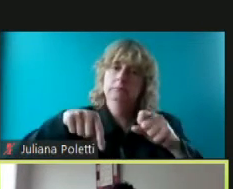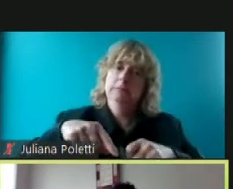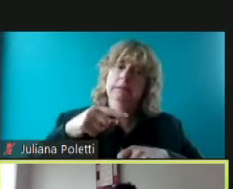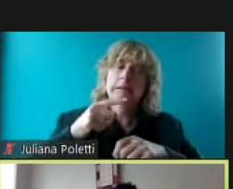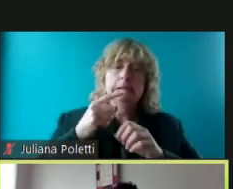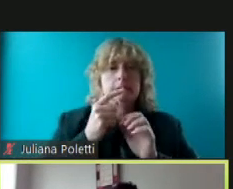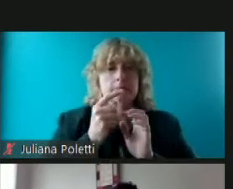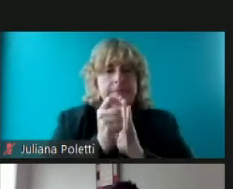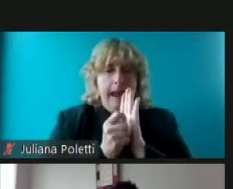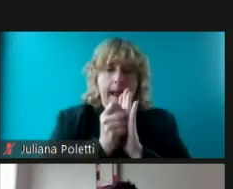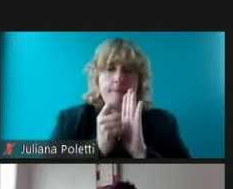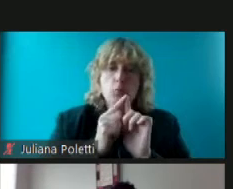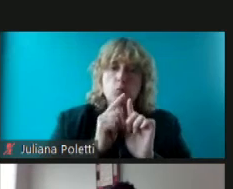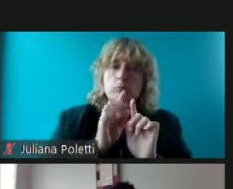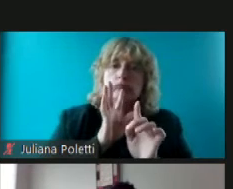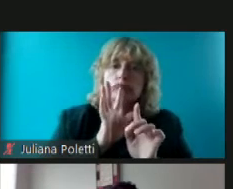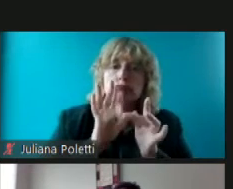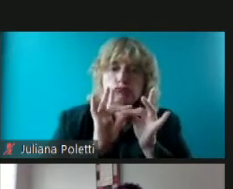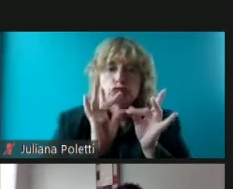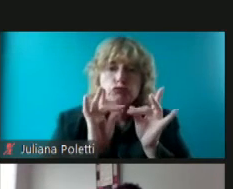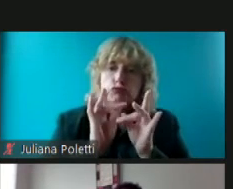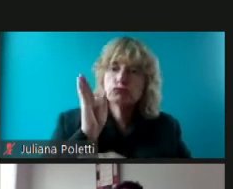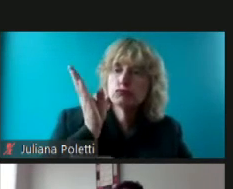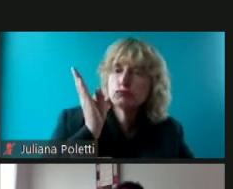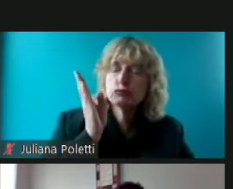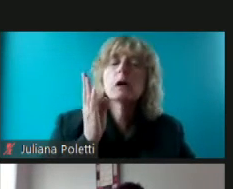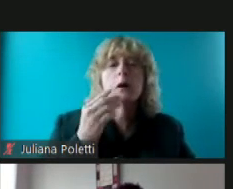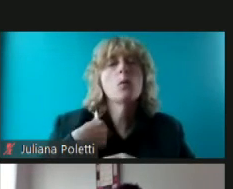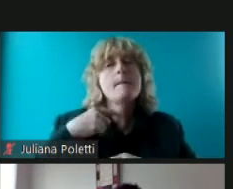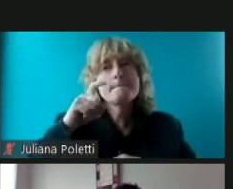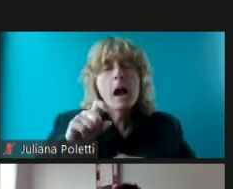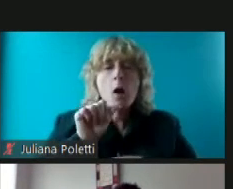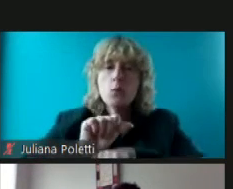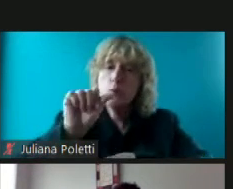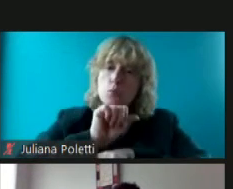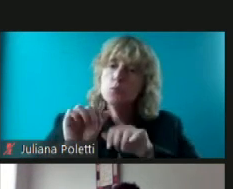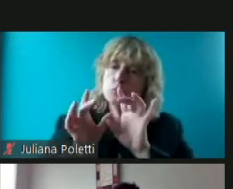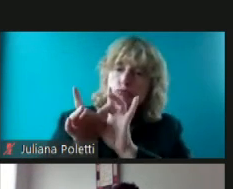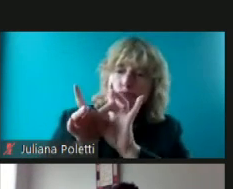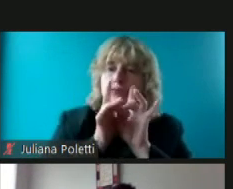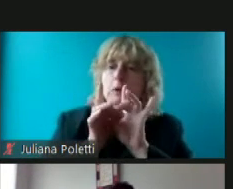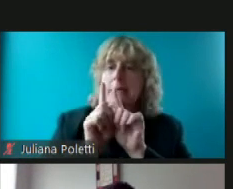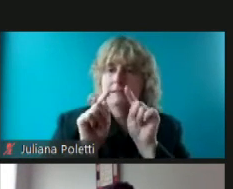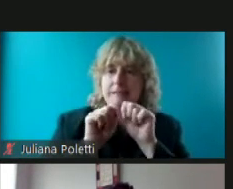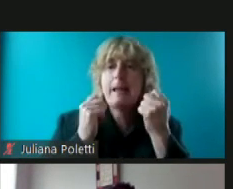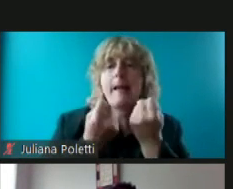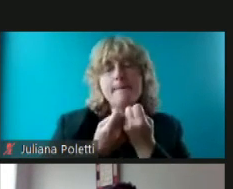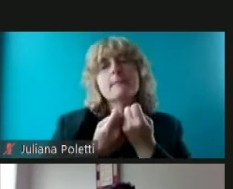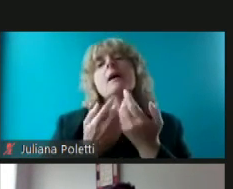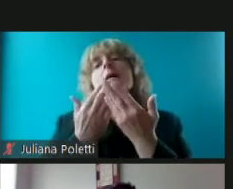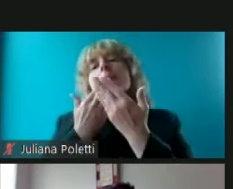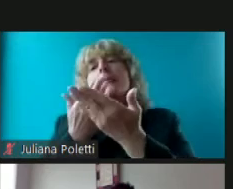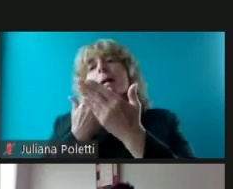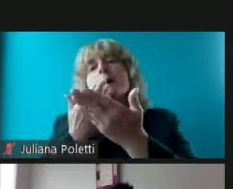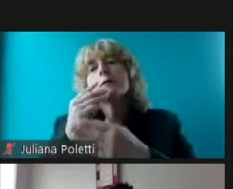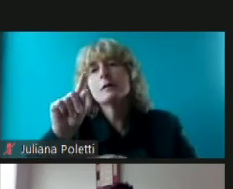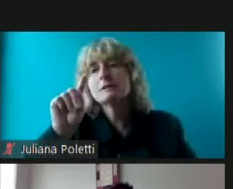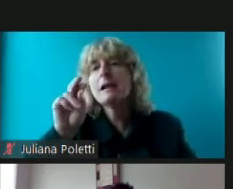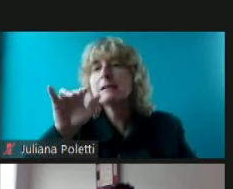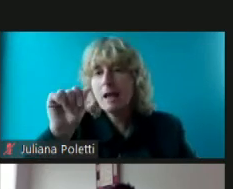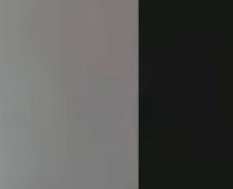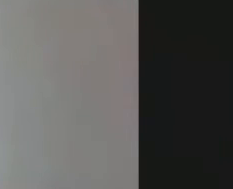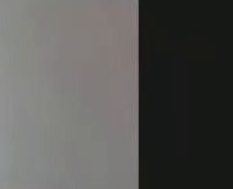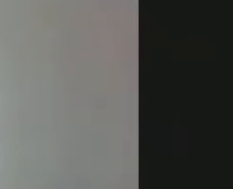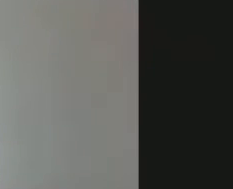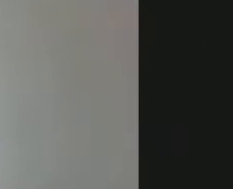thank you so much and jametta is we'd like you to stay tanya available with your